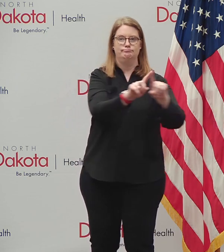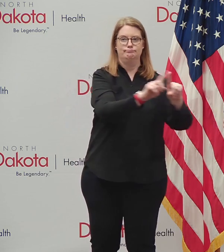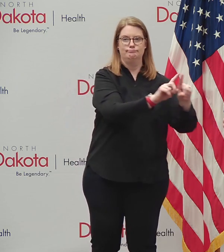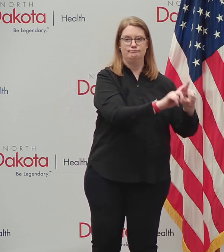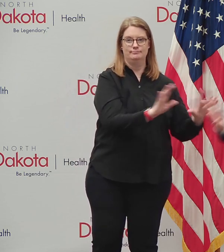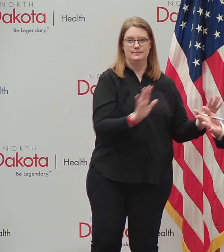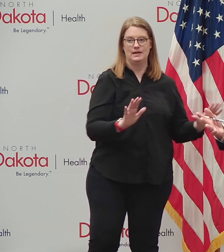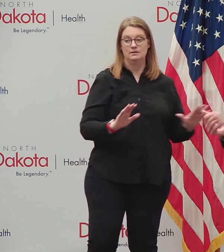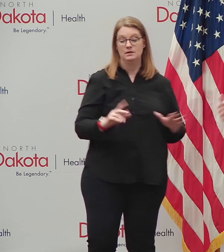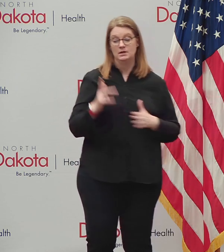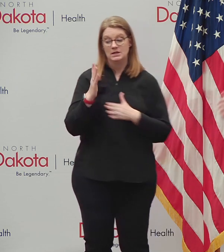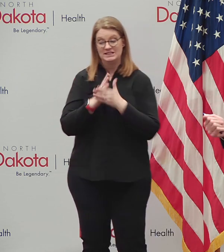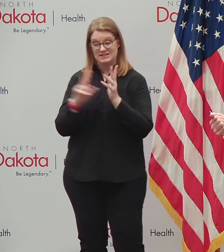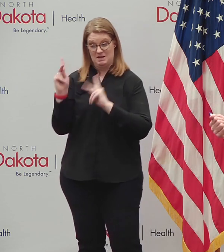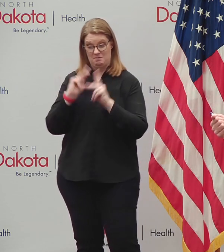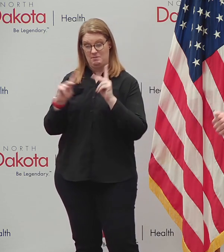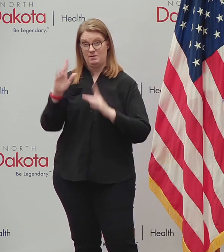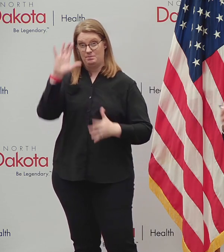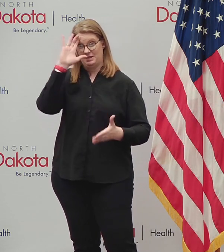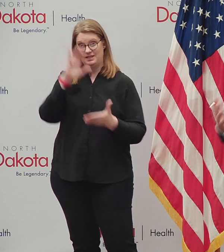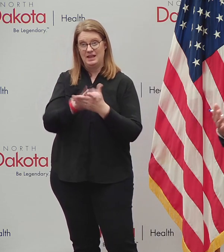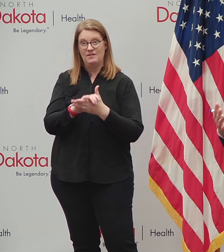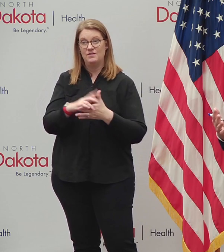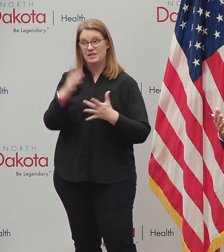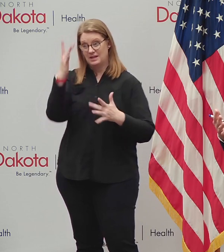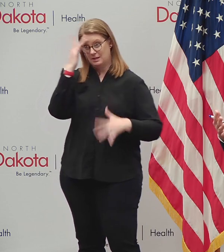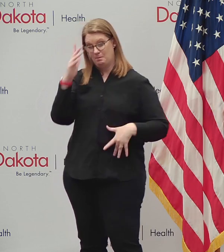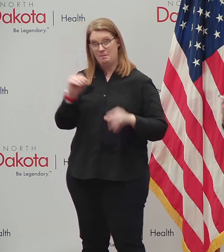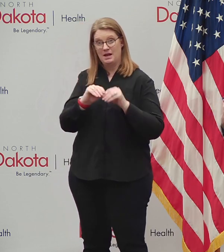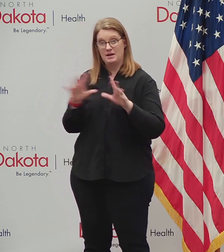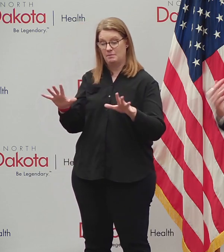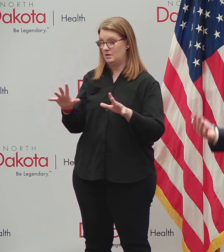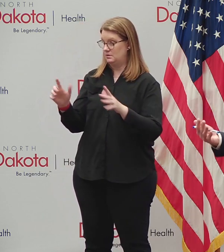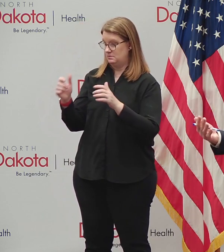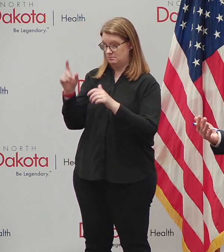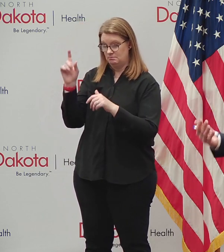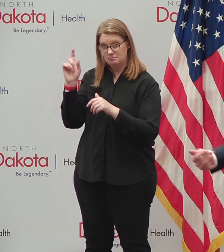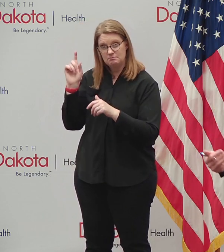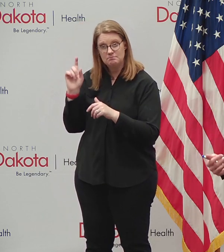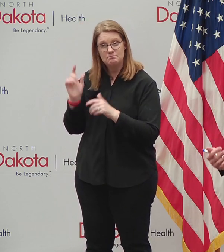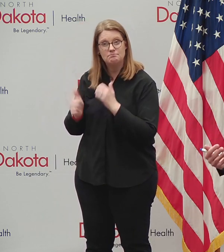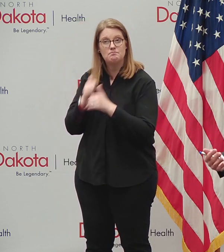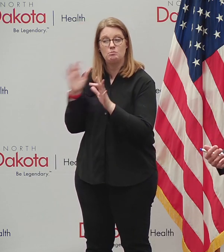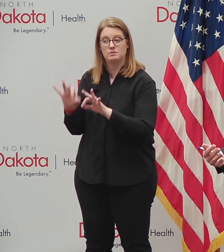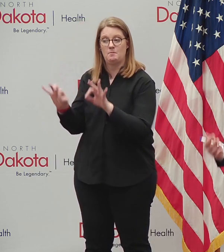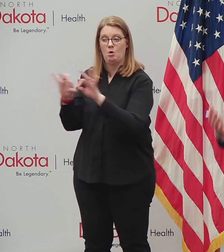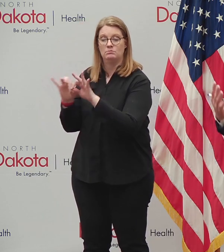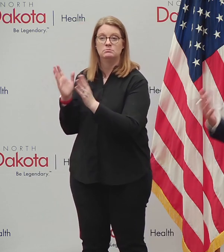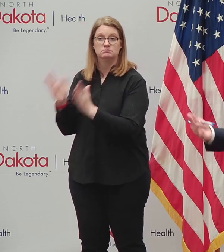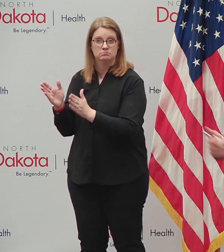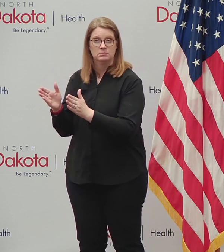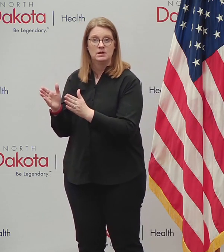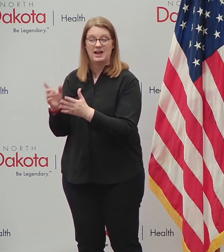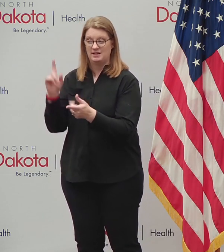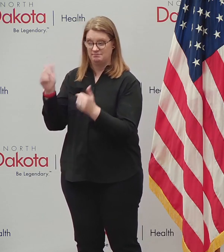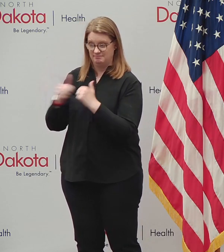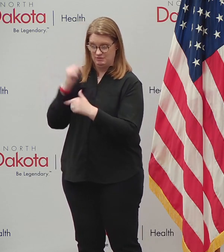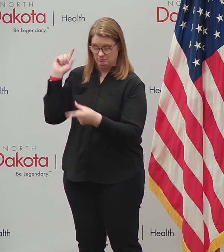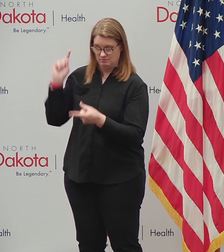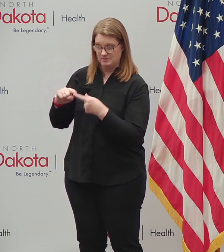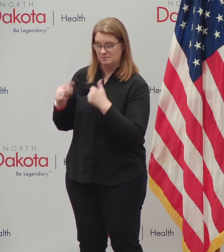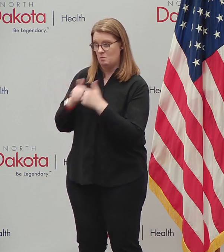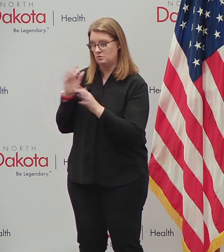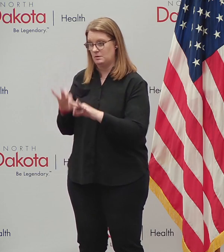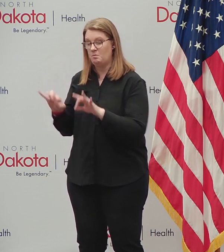uh, deeply that the pandemic is the most important thing and mitigation is the most important thing. And then we've also people in our state that,